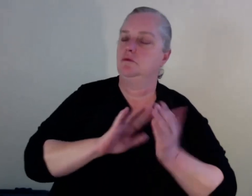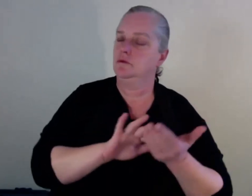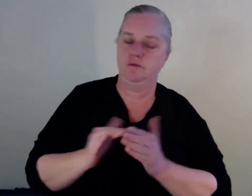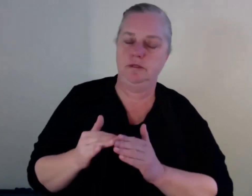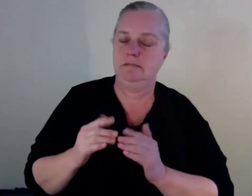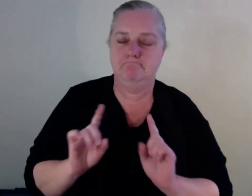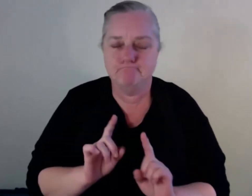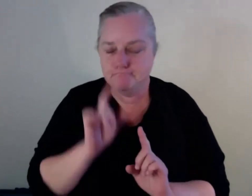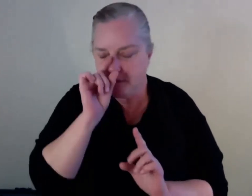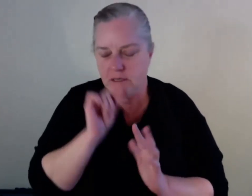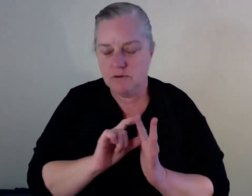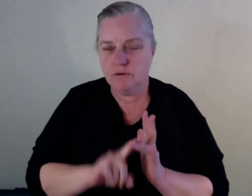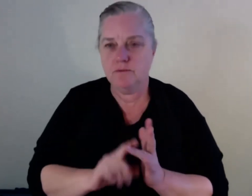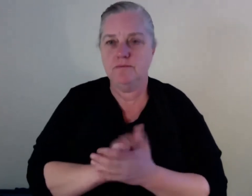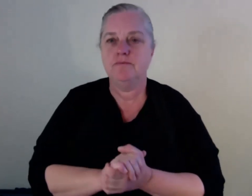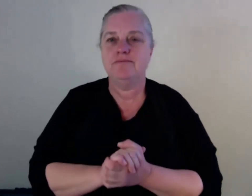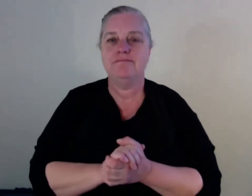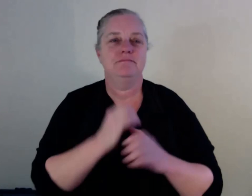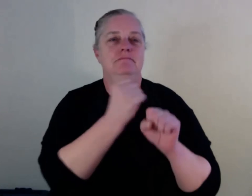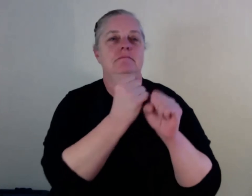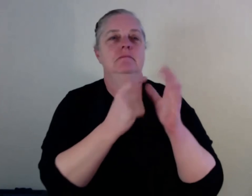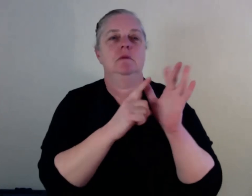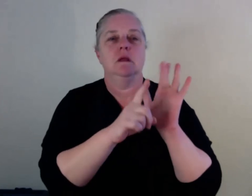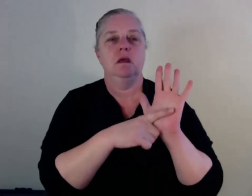Yeah. Thanks, Hannah. Yeah. It's a real privilege to be a part of this panel.